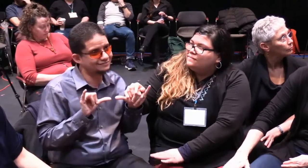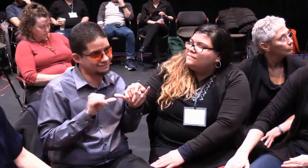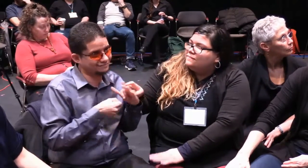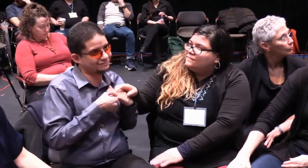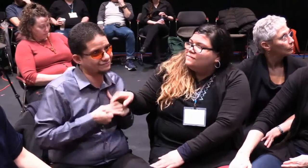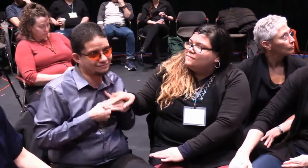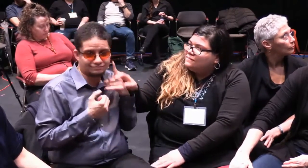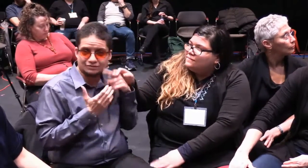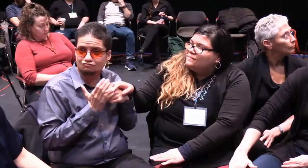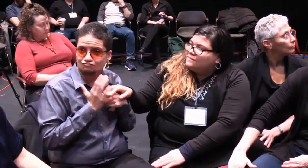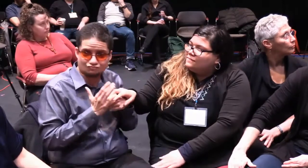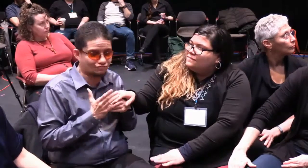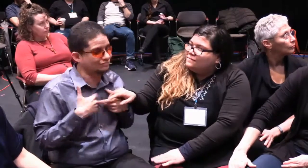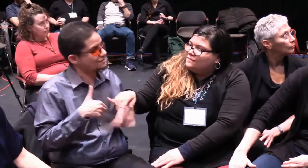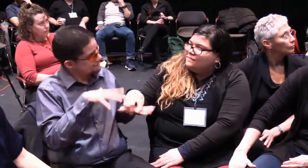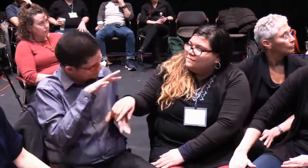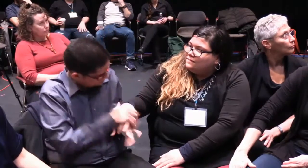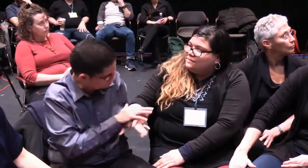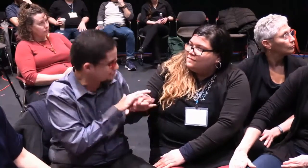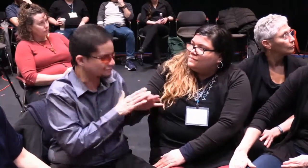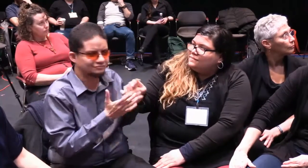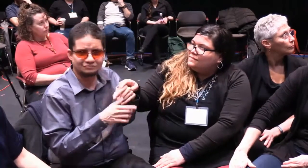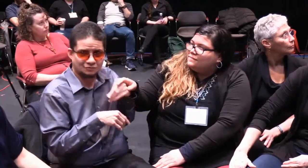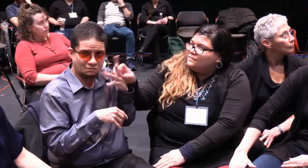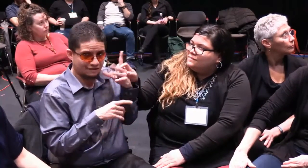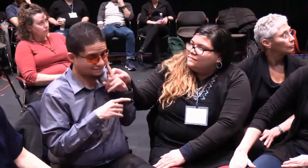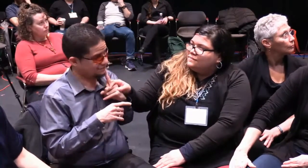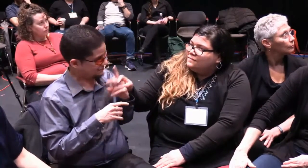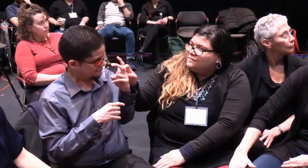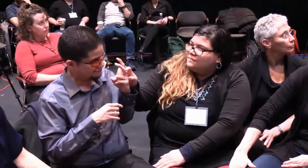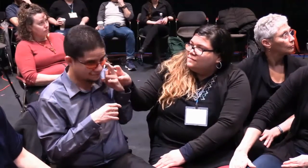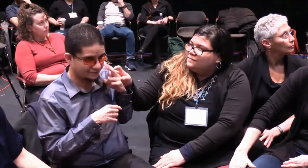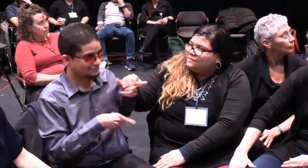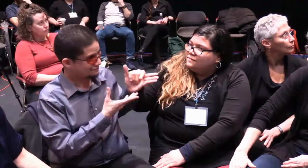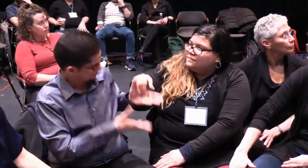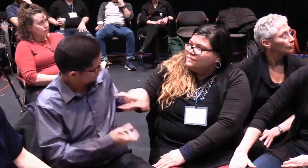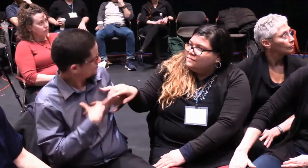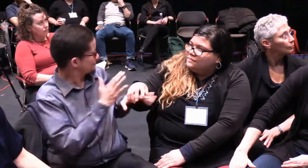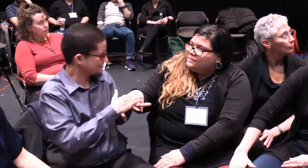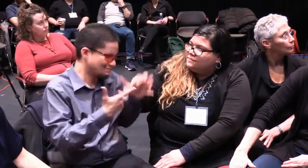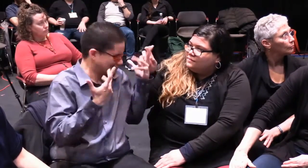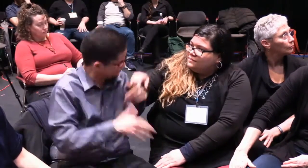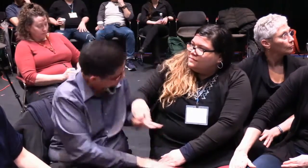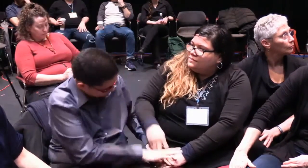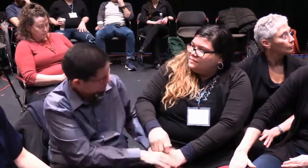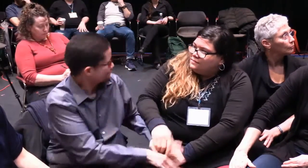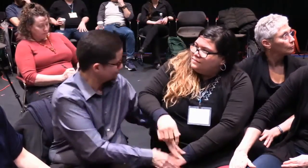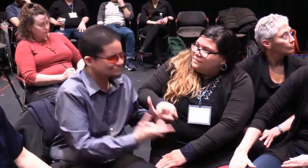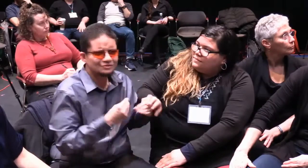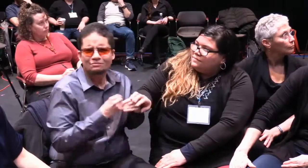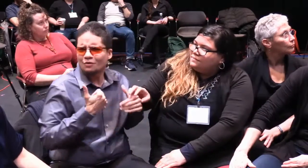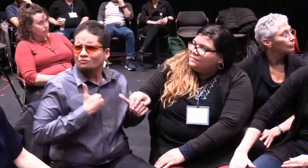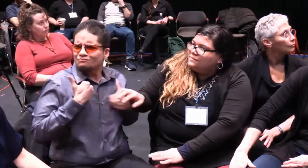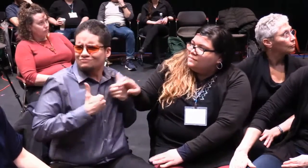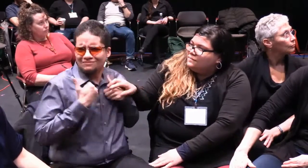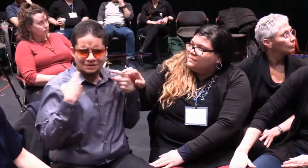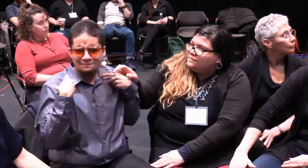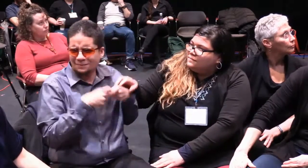a very white world often when we're accessing services and trying to participate in things. And we